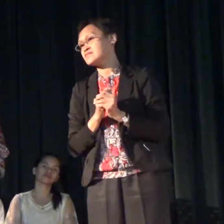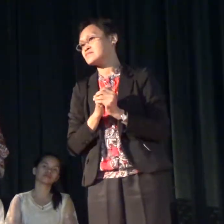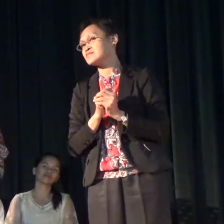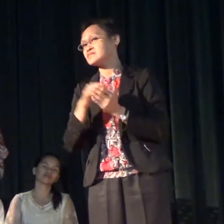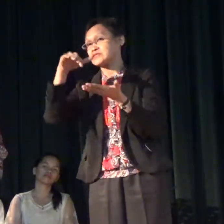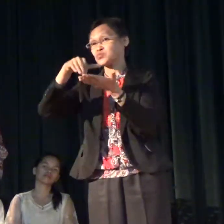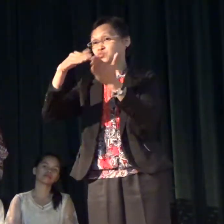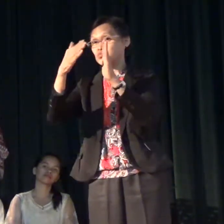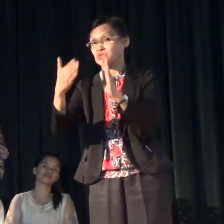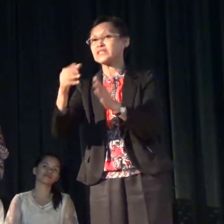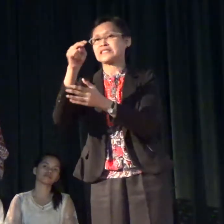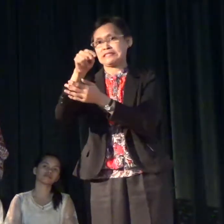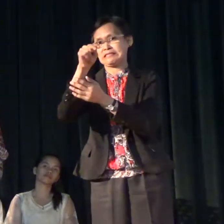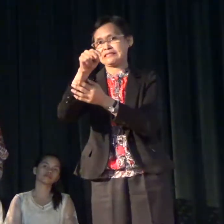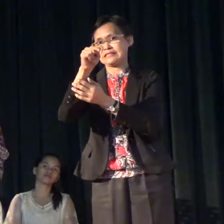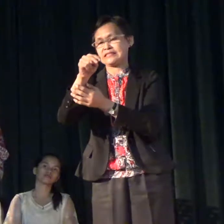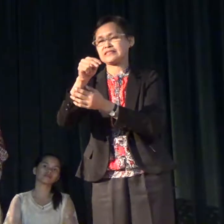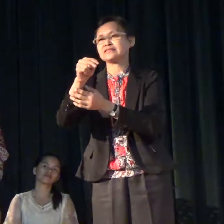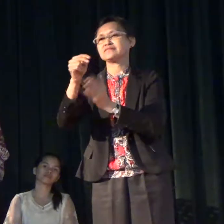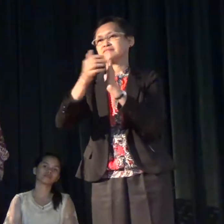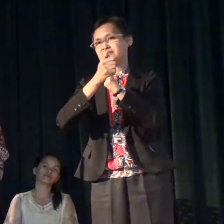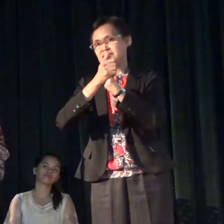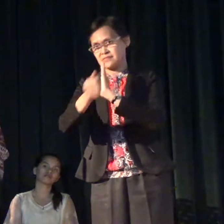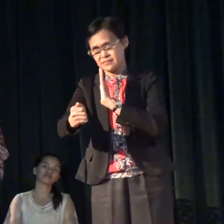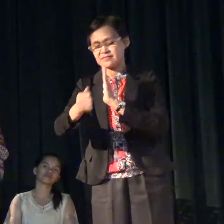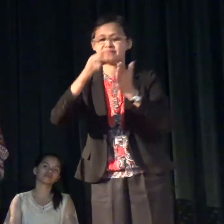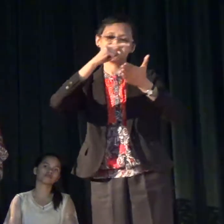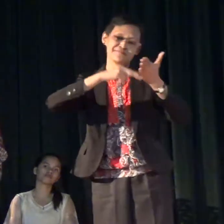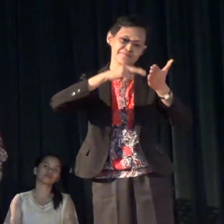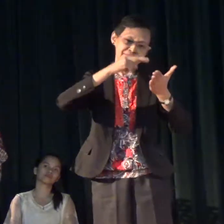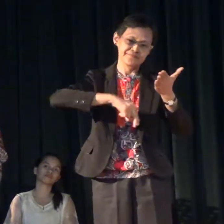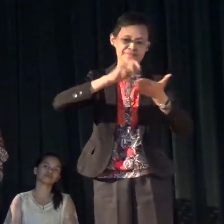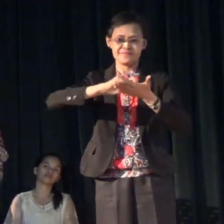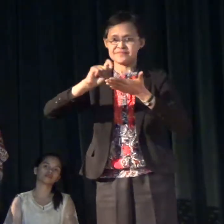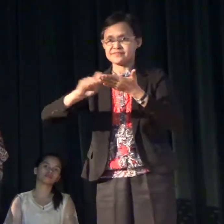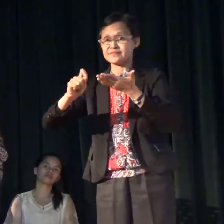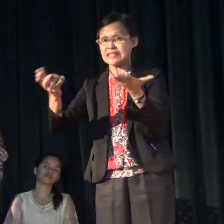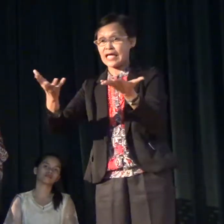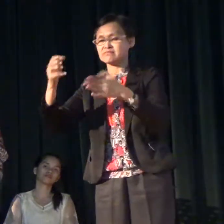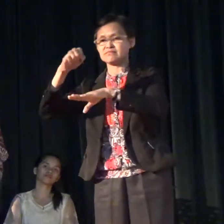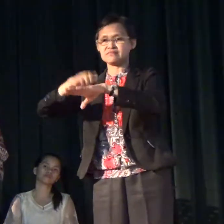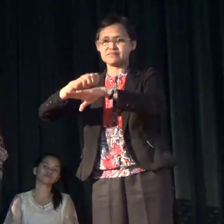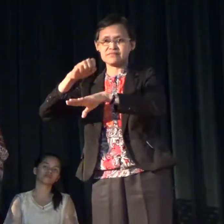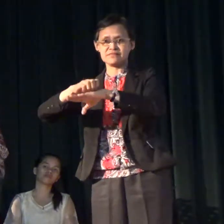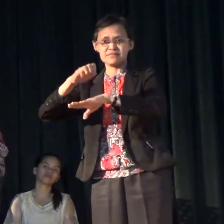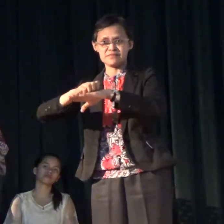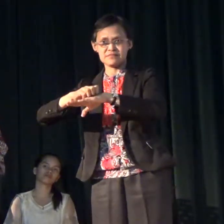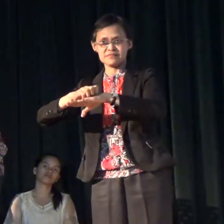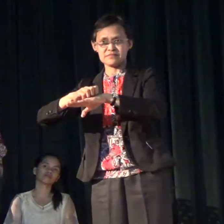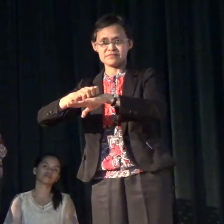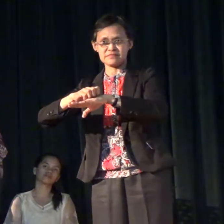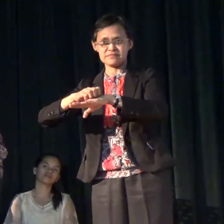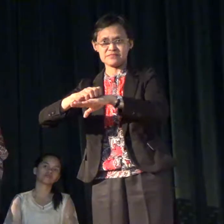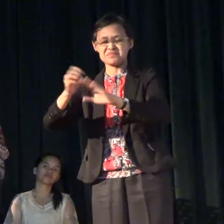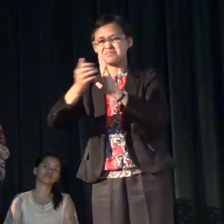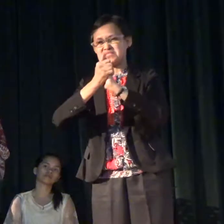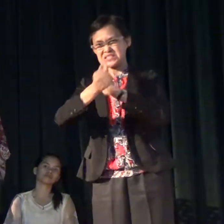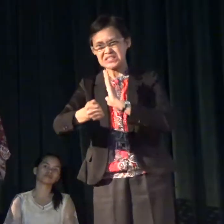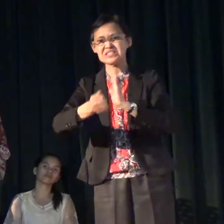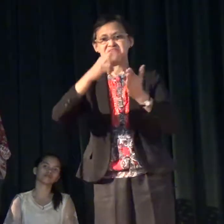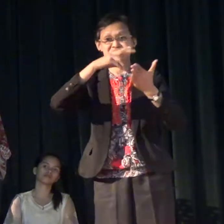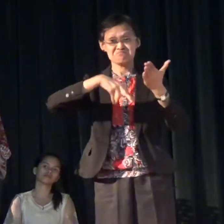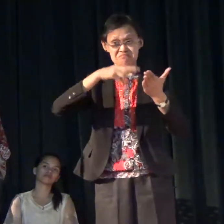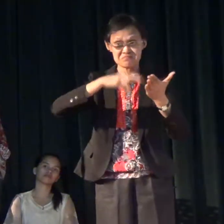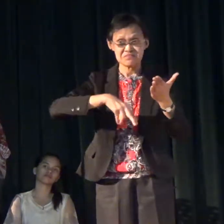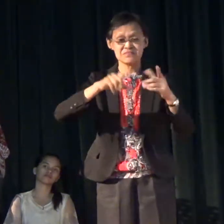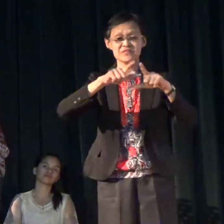students need to be good at reading and writing in English. They need to be good at reading and writing in